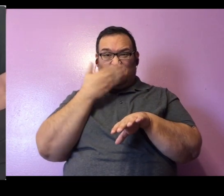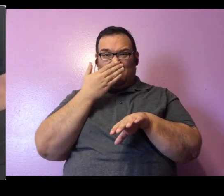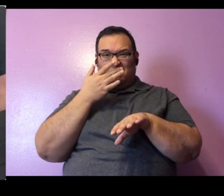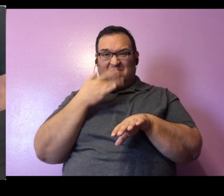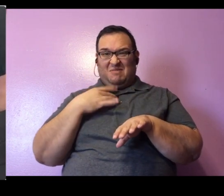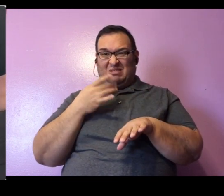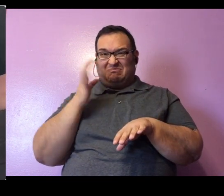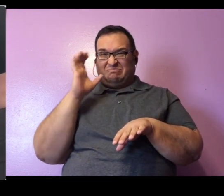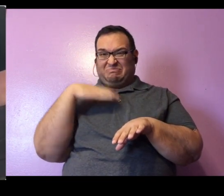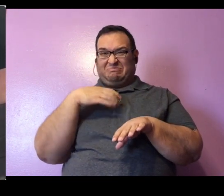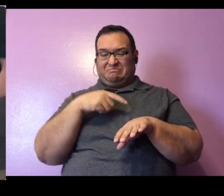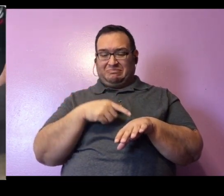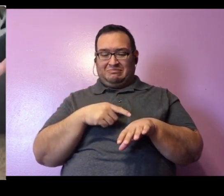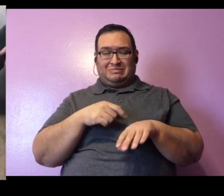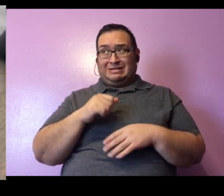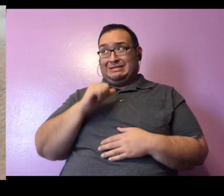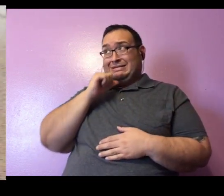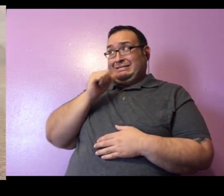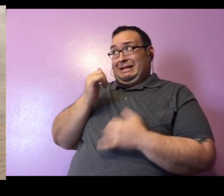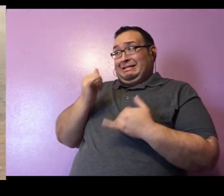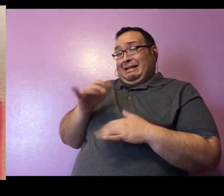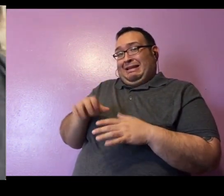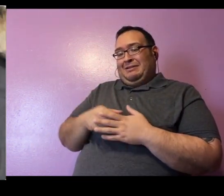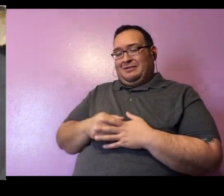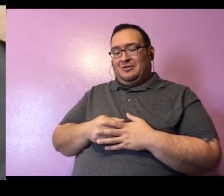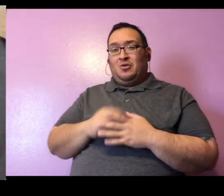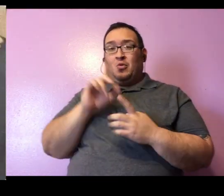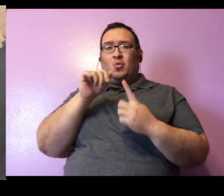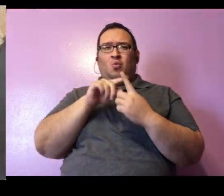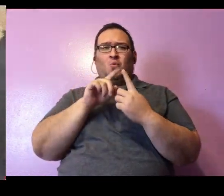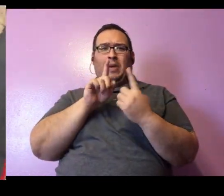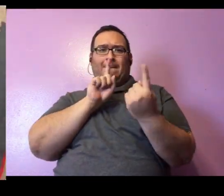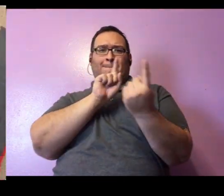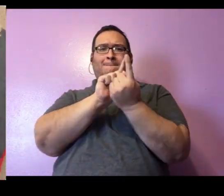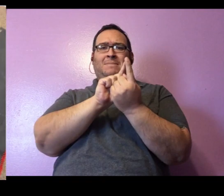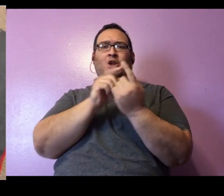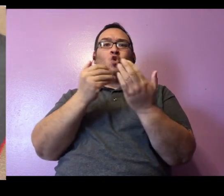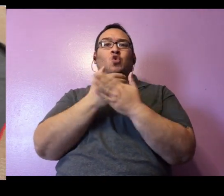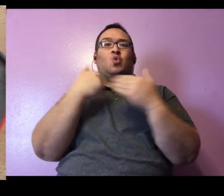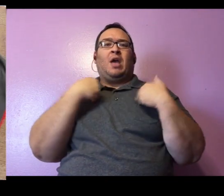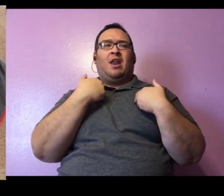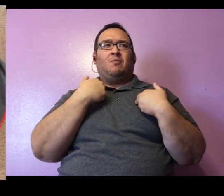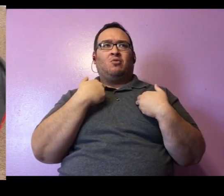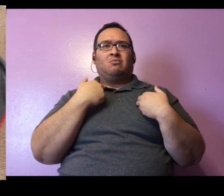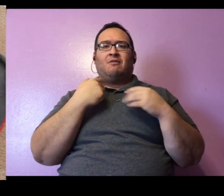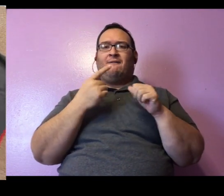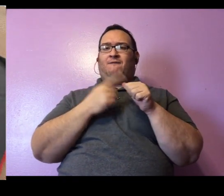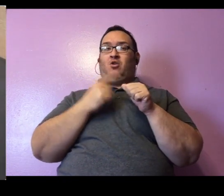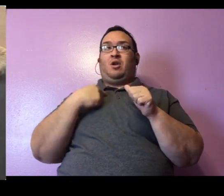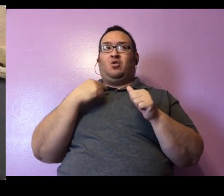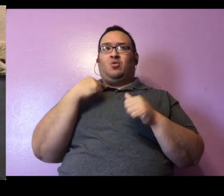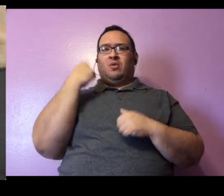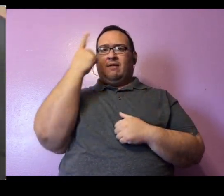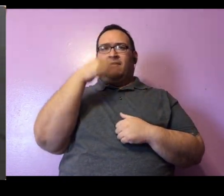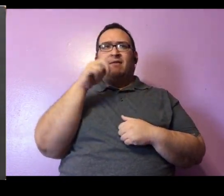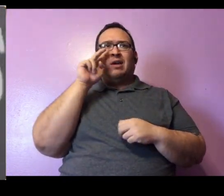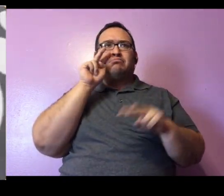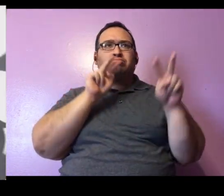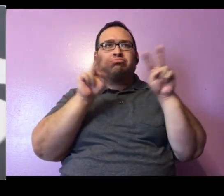Whenever I meet a new animal. Not today. Okay. I like to take a look at its face to get a good